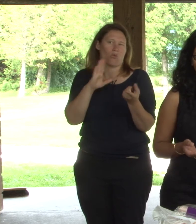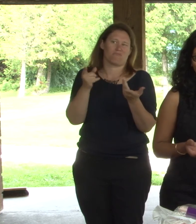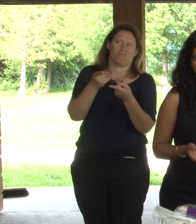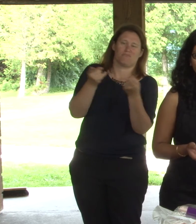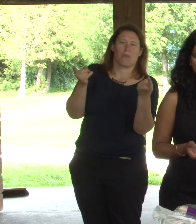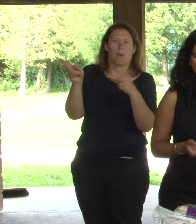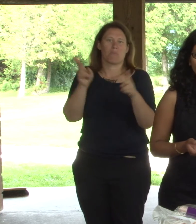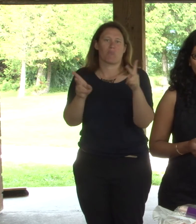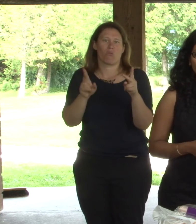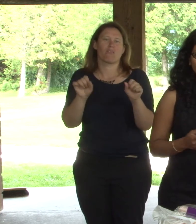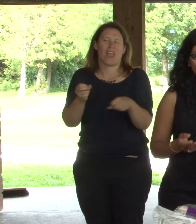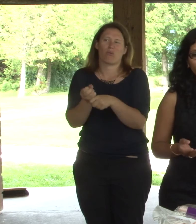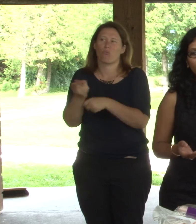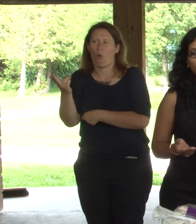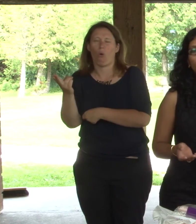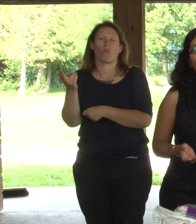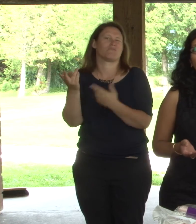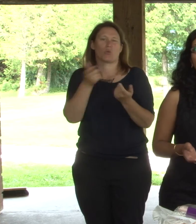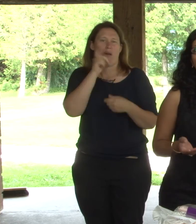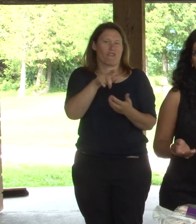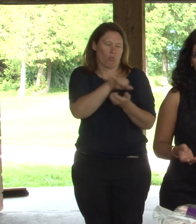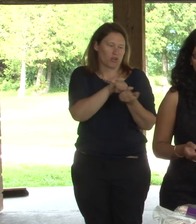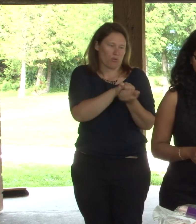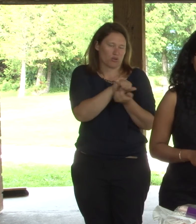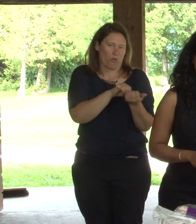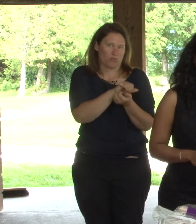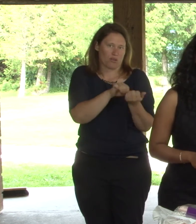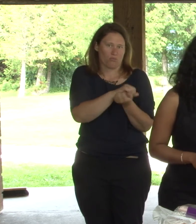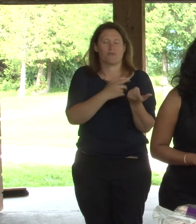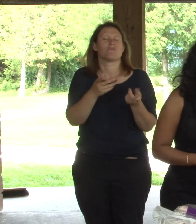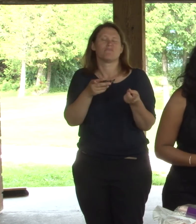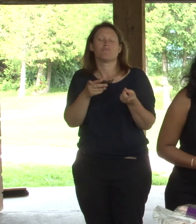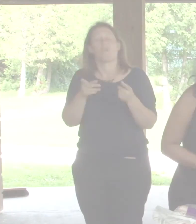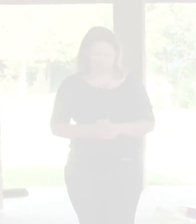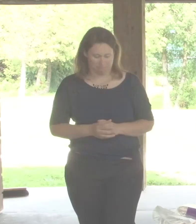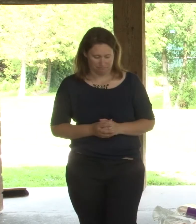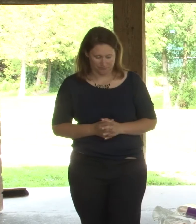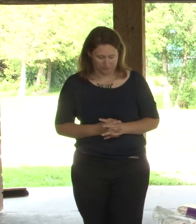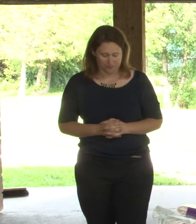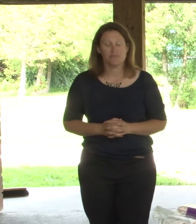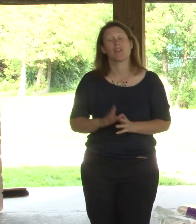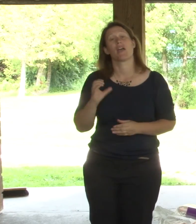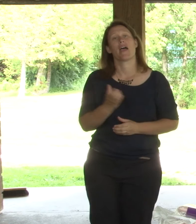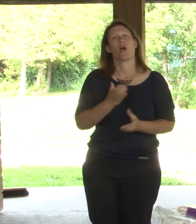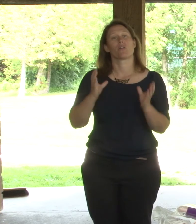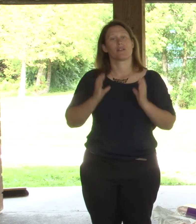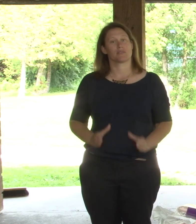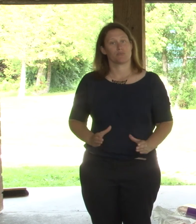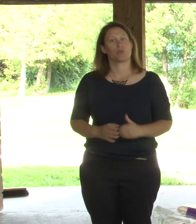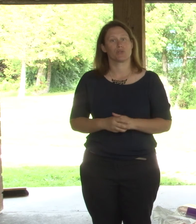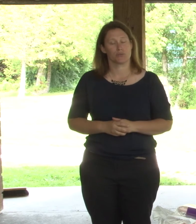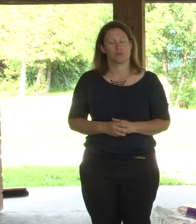washing, washing. But on the other hand, people are eco-friendly. They can use it, the reusable ones. Our customers have the, uh,